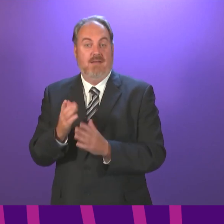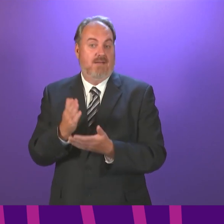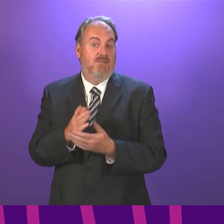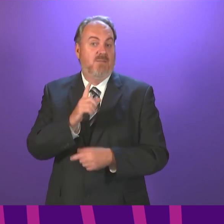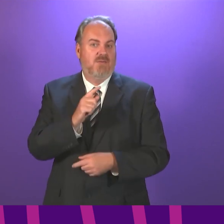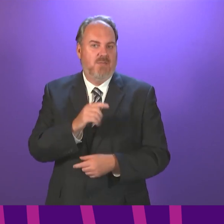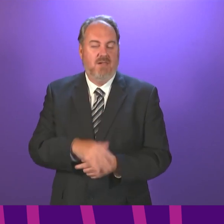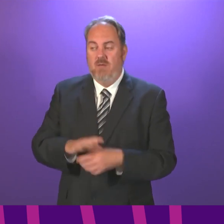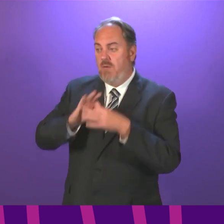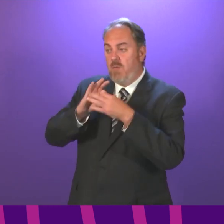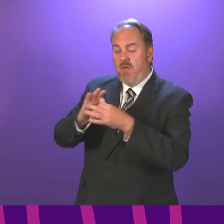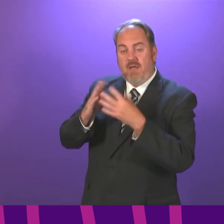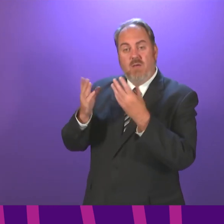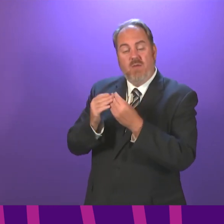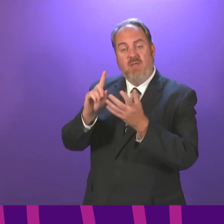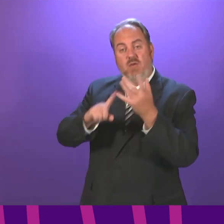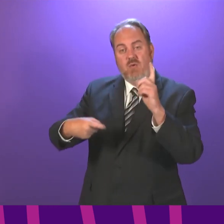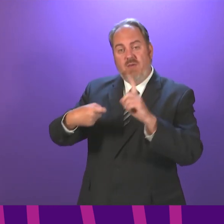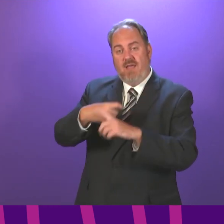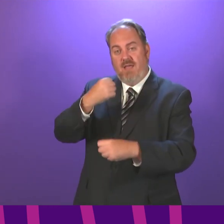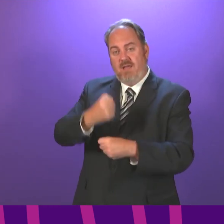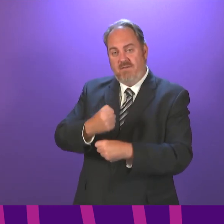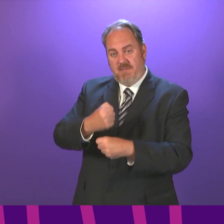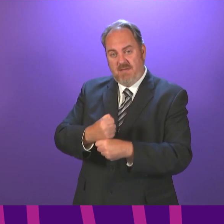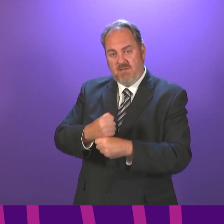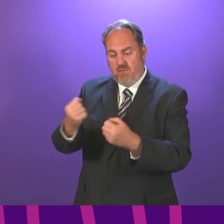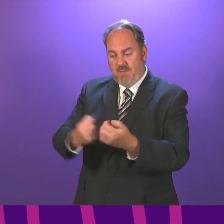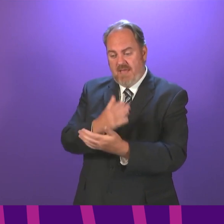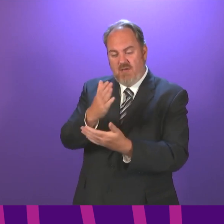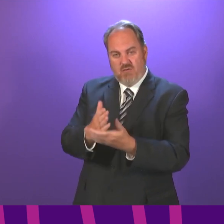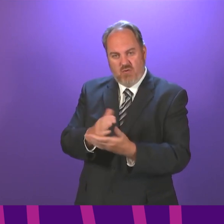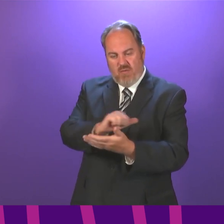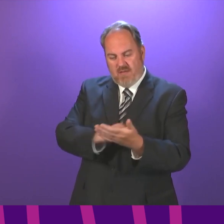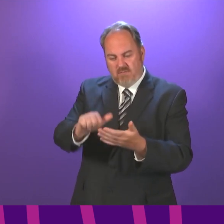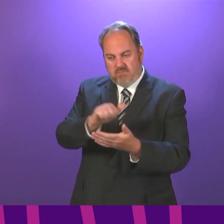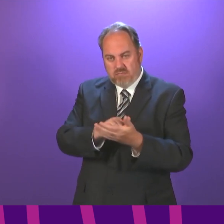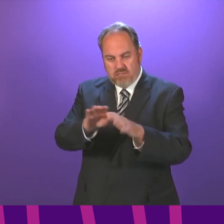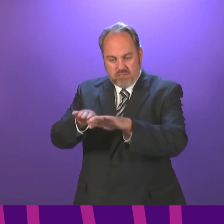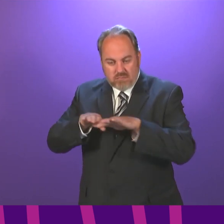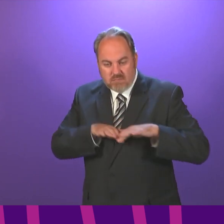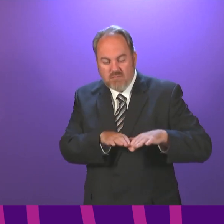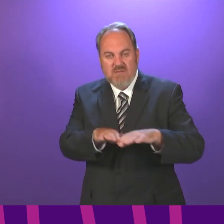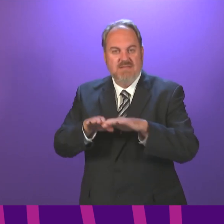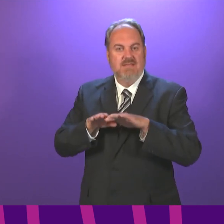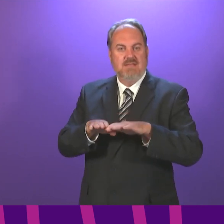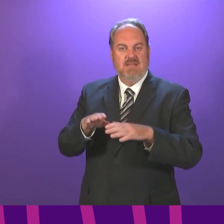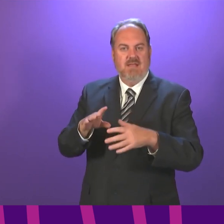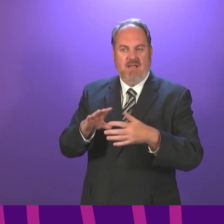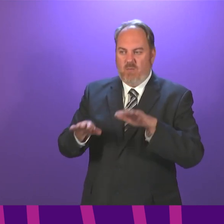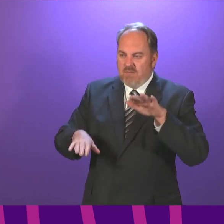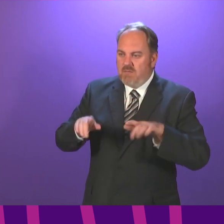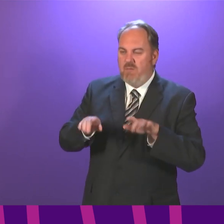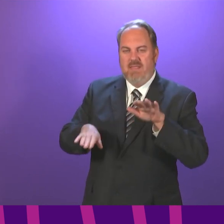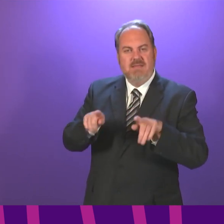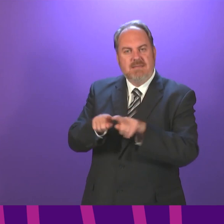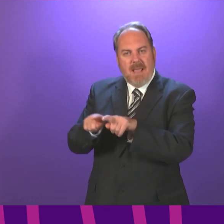with UK governments on making sure there is consistency in terms of the approaches, although we have different systems that we are